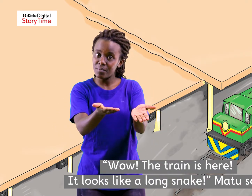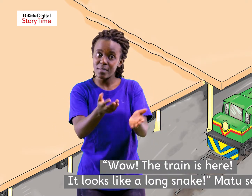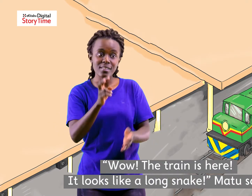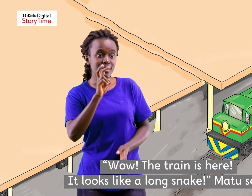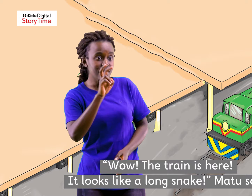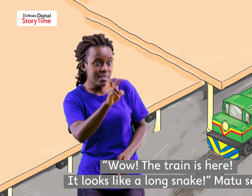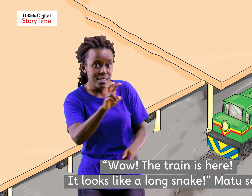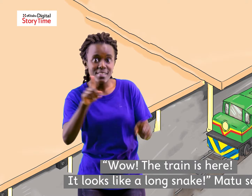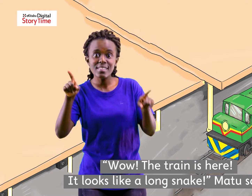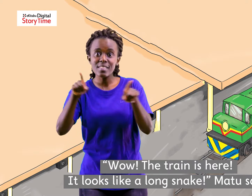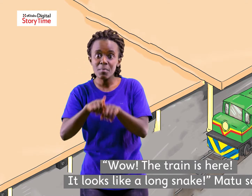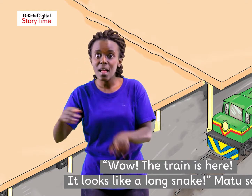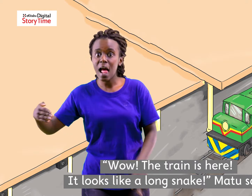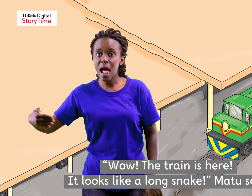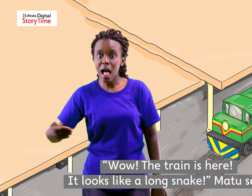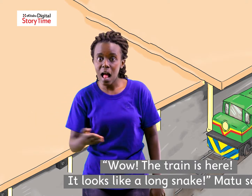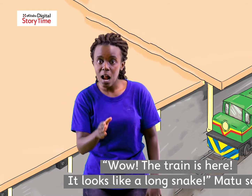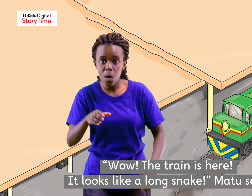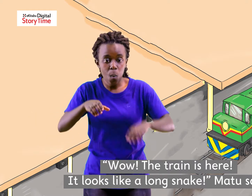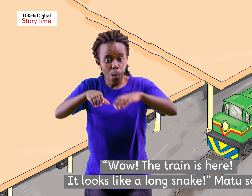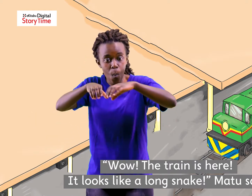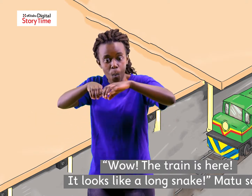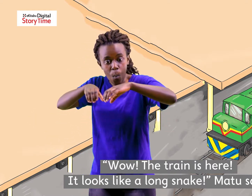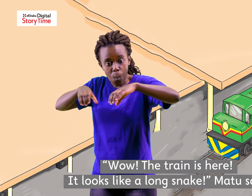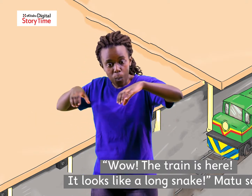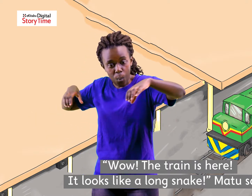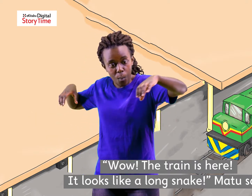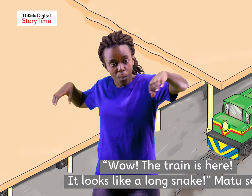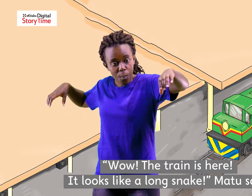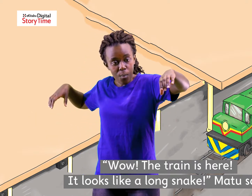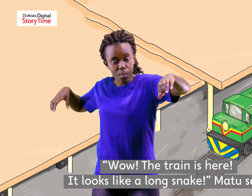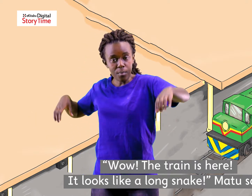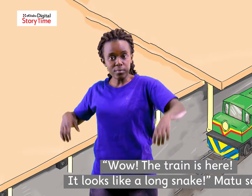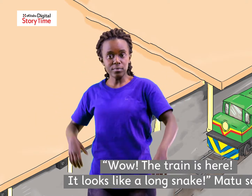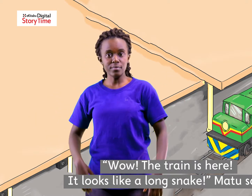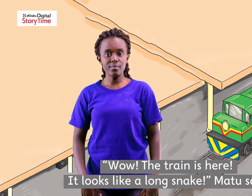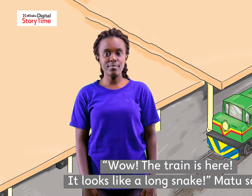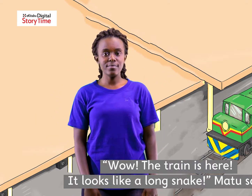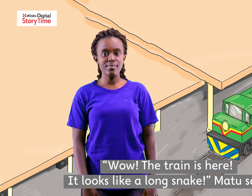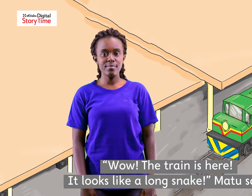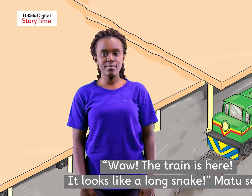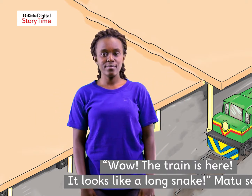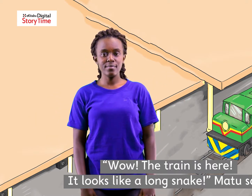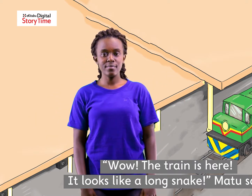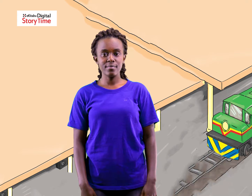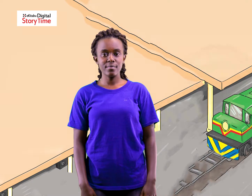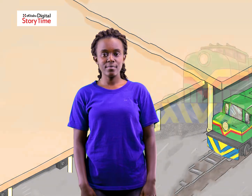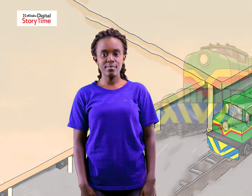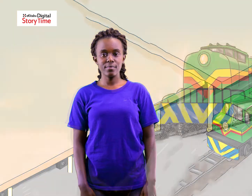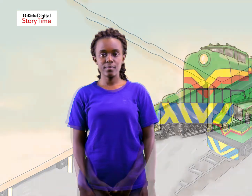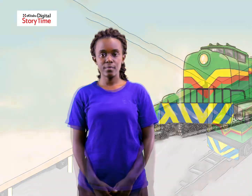Wow, the train is here. It looks like a long snake, Matu says.